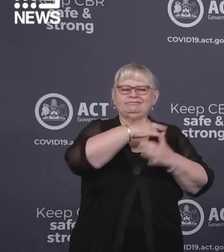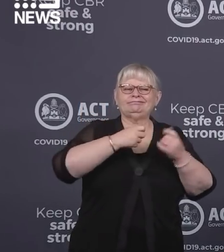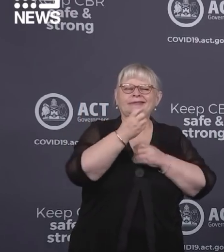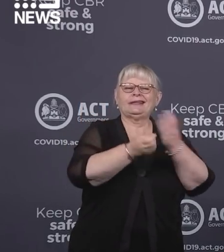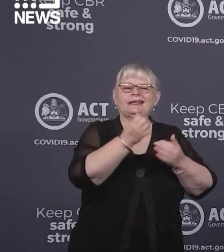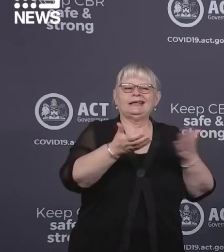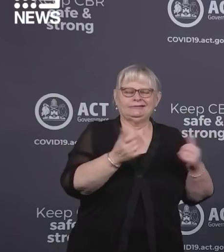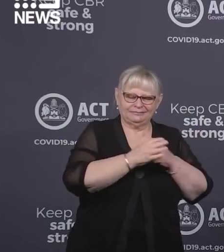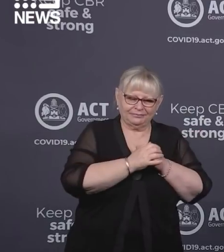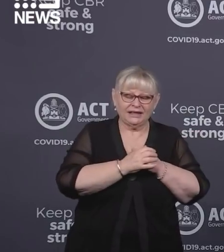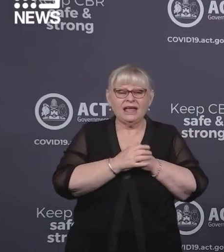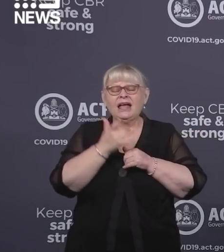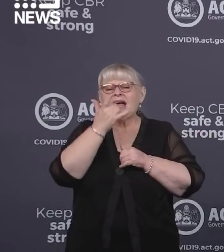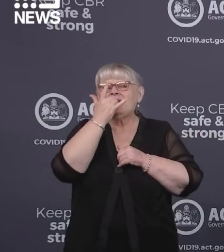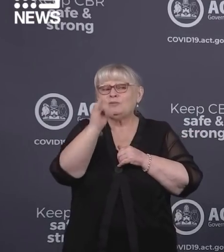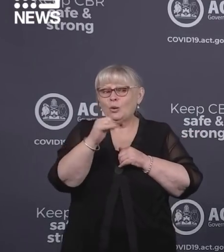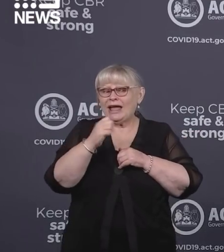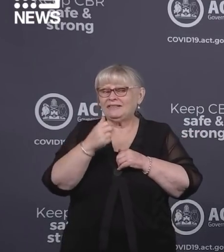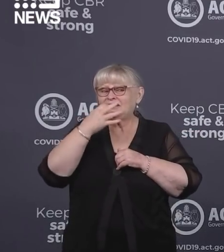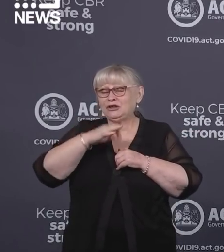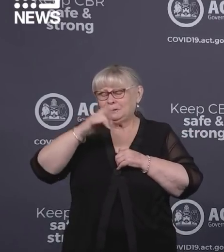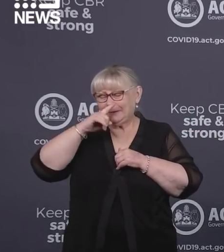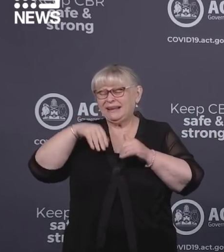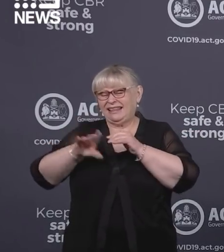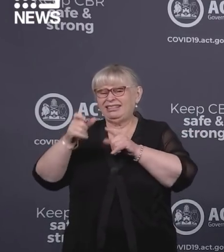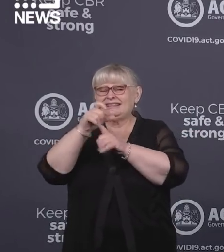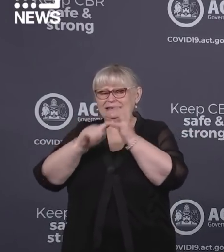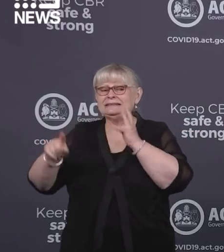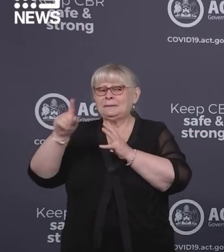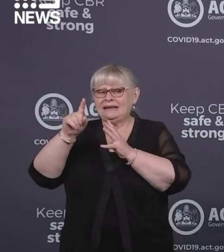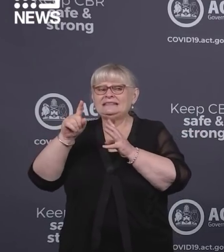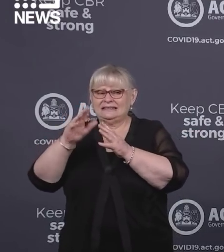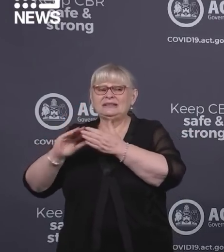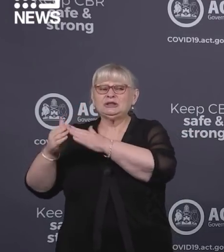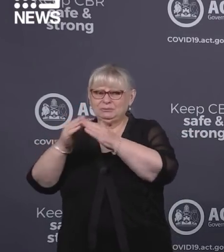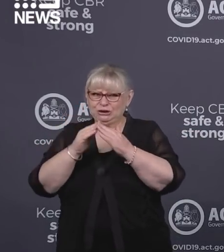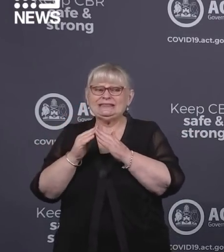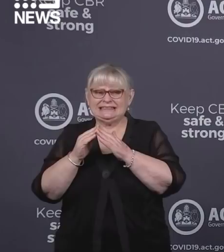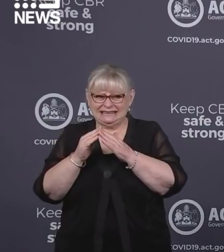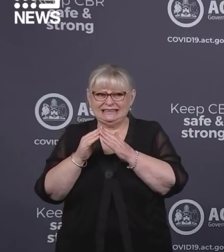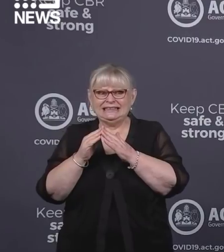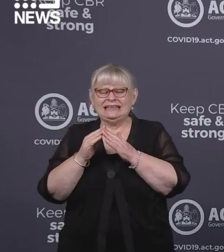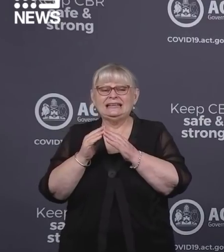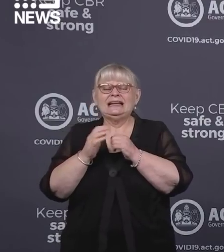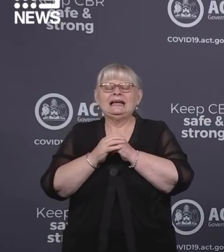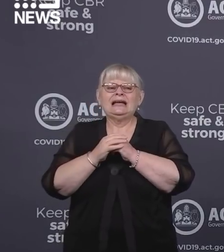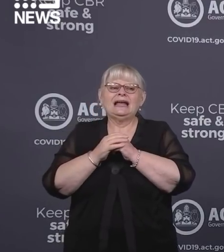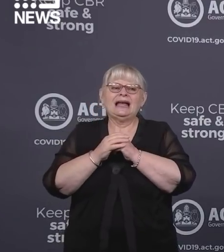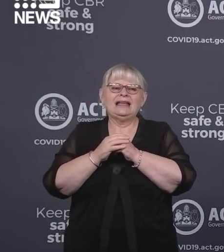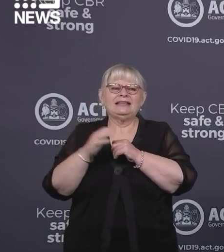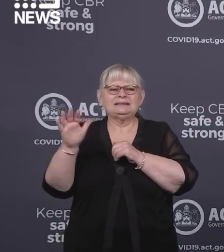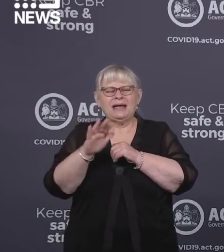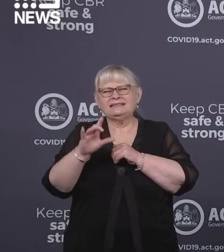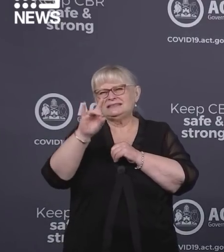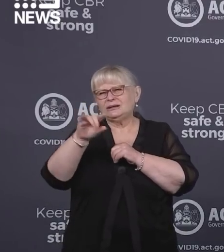a small cluster of cases in our disability community. A little into double digits around